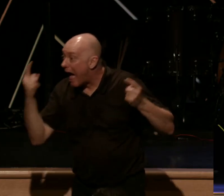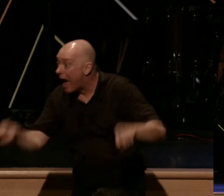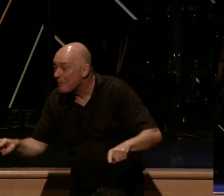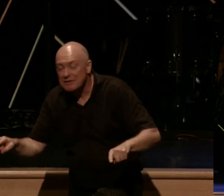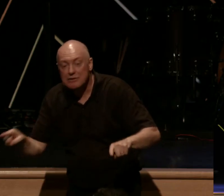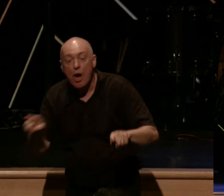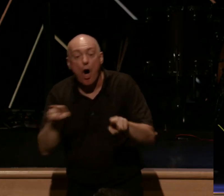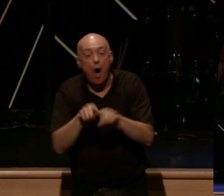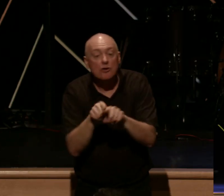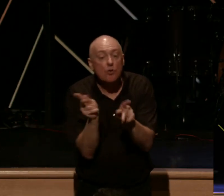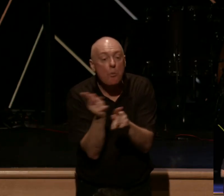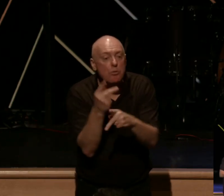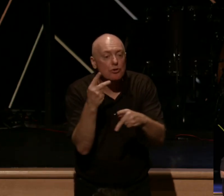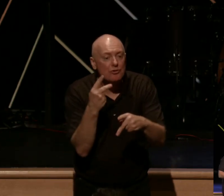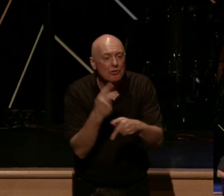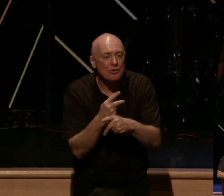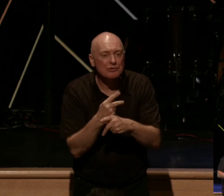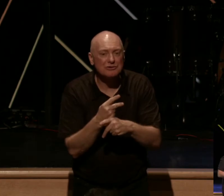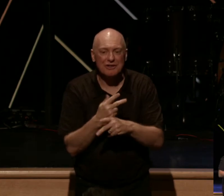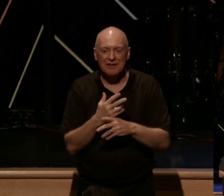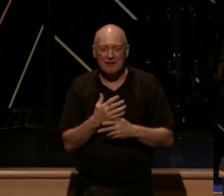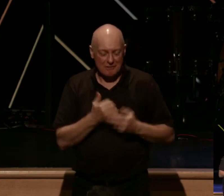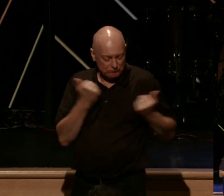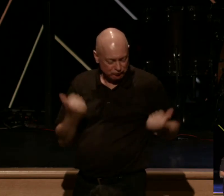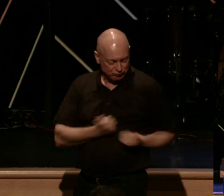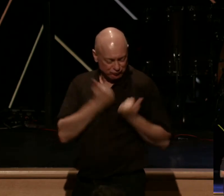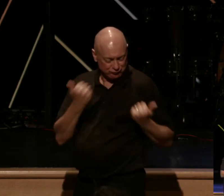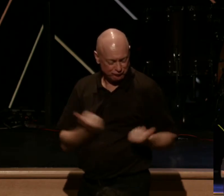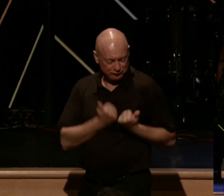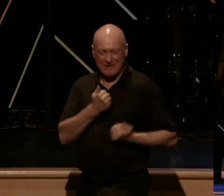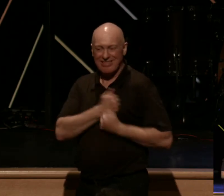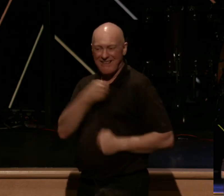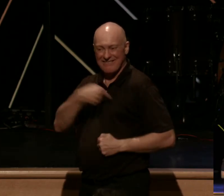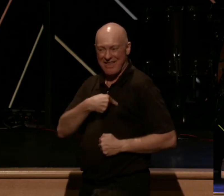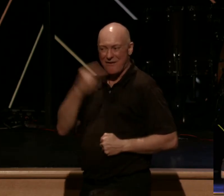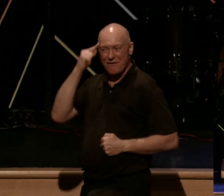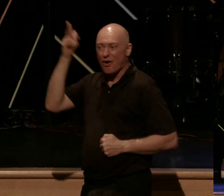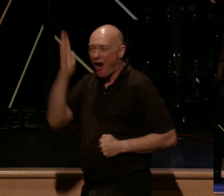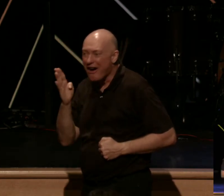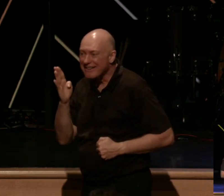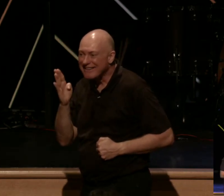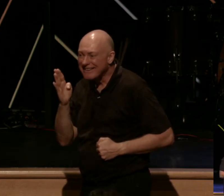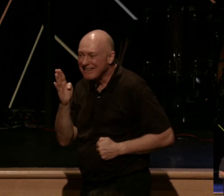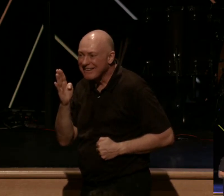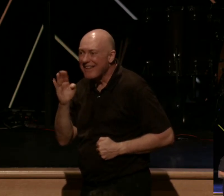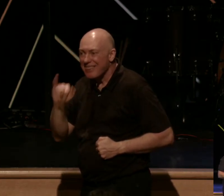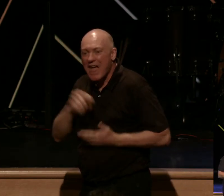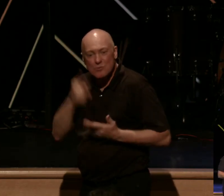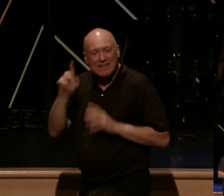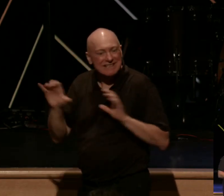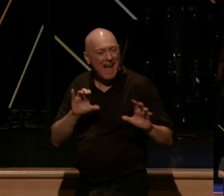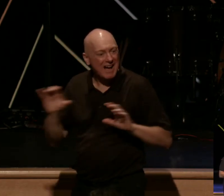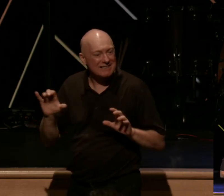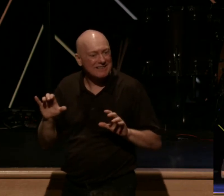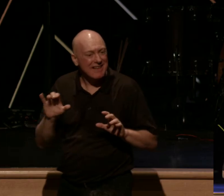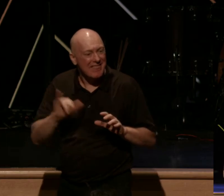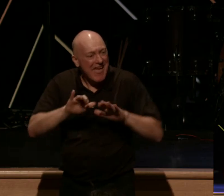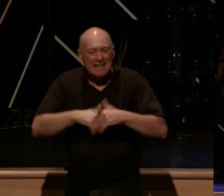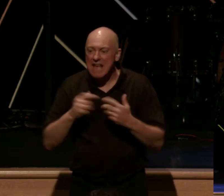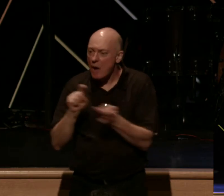in us a reservoir of love for God. This is what he does. This is how he transforms our hearts